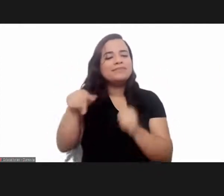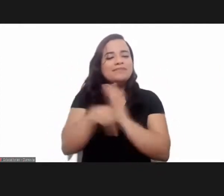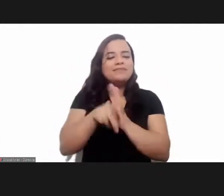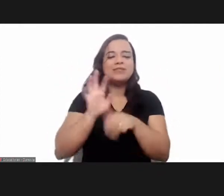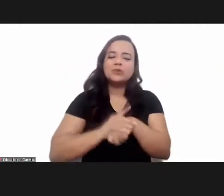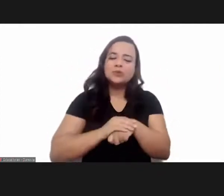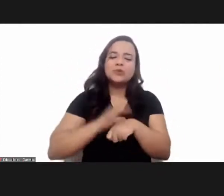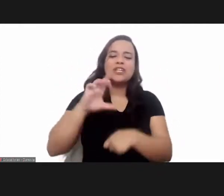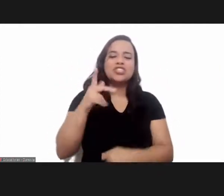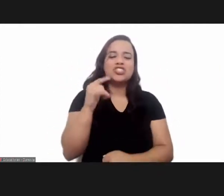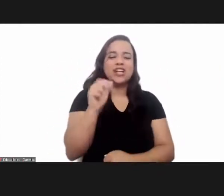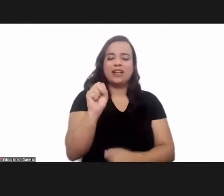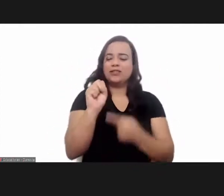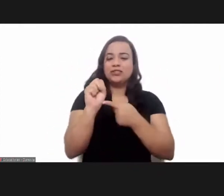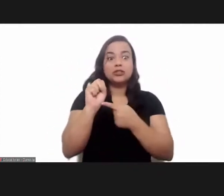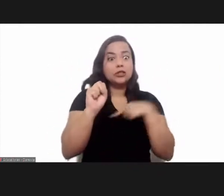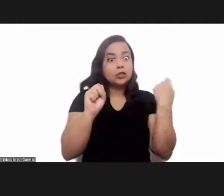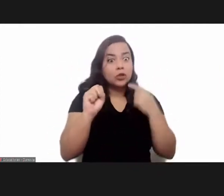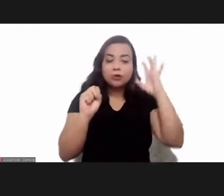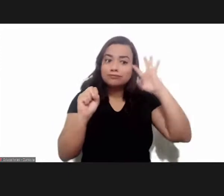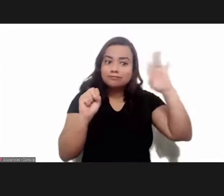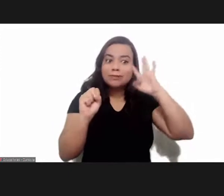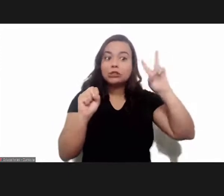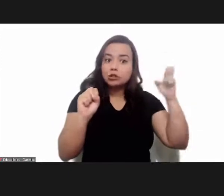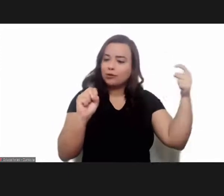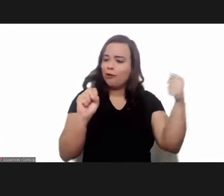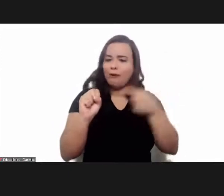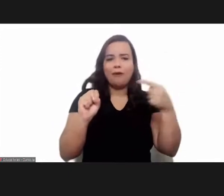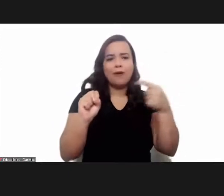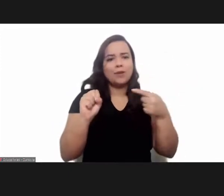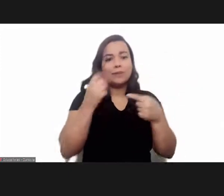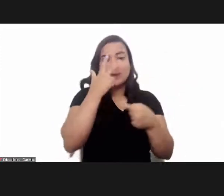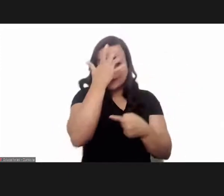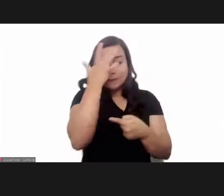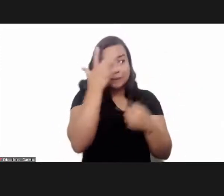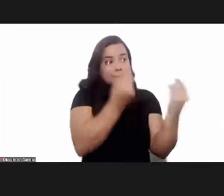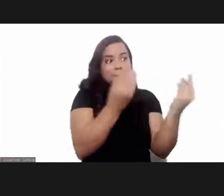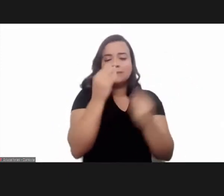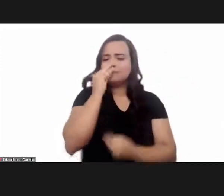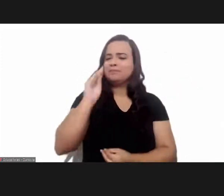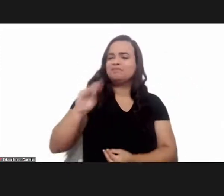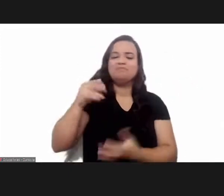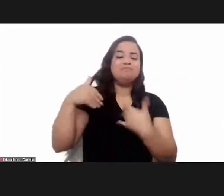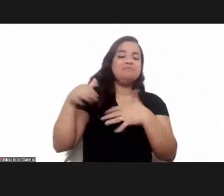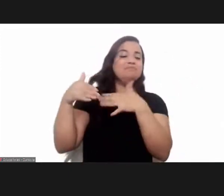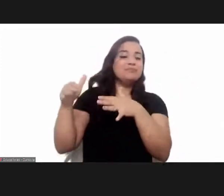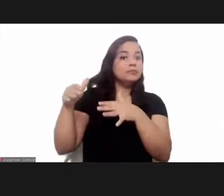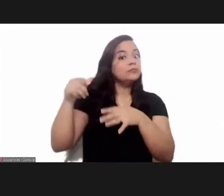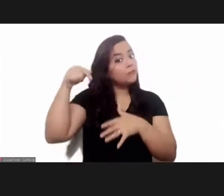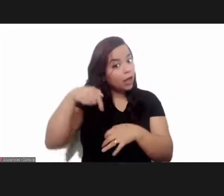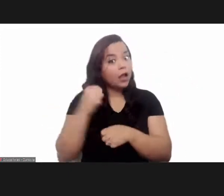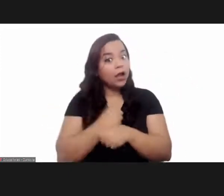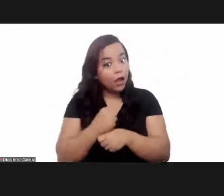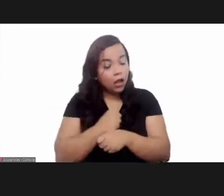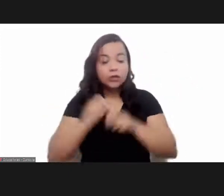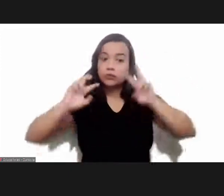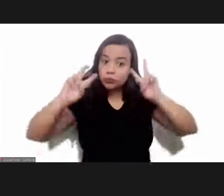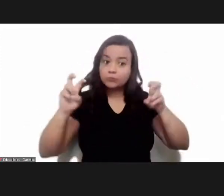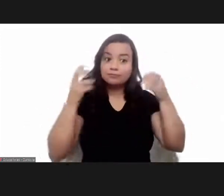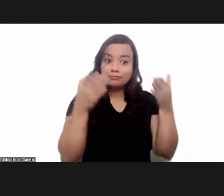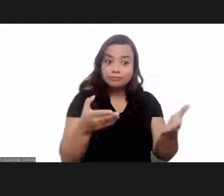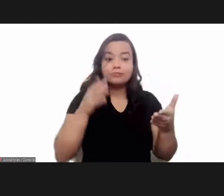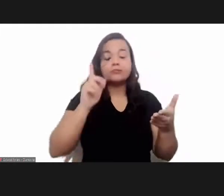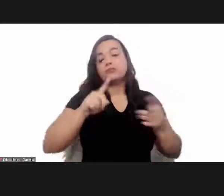raising concerning this neglected disease. This year, the theme of World Chagas Disease